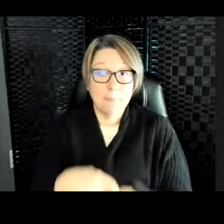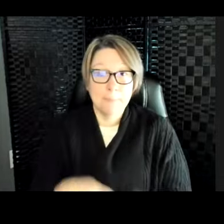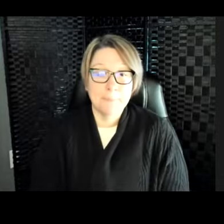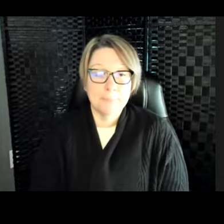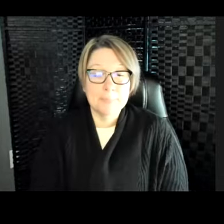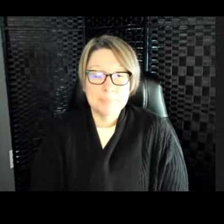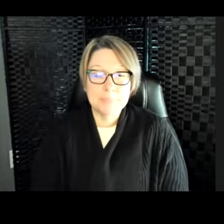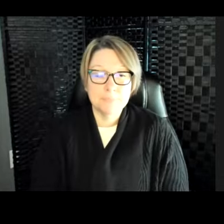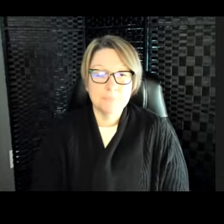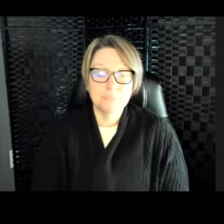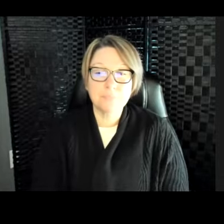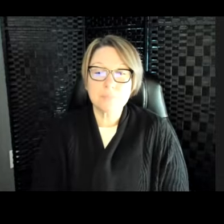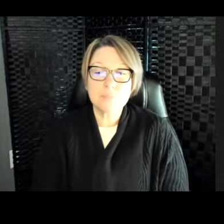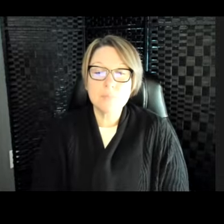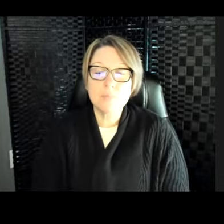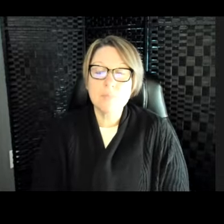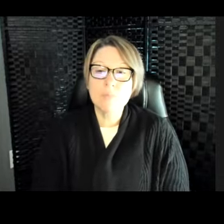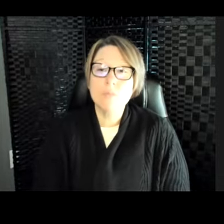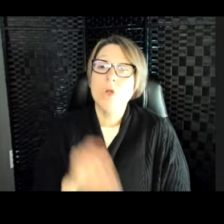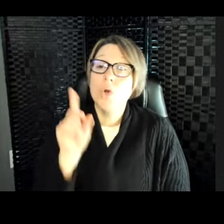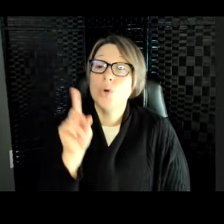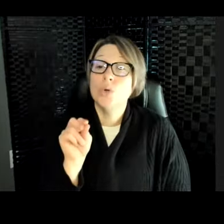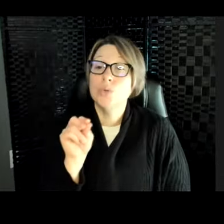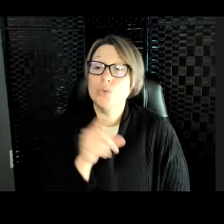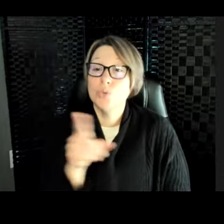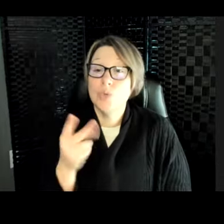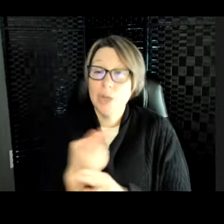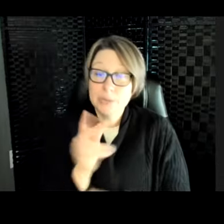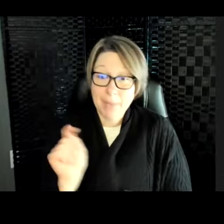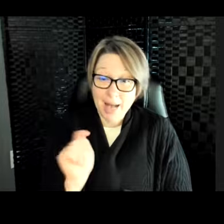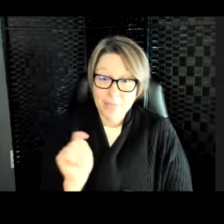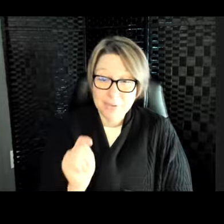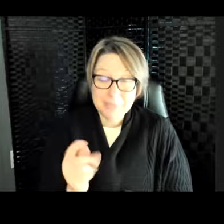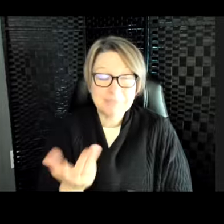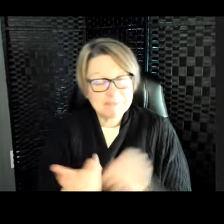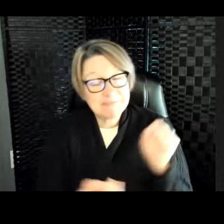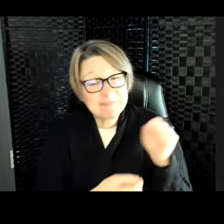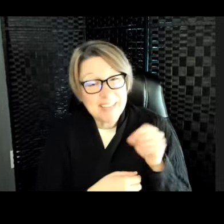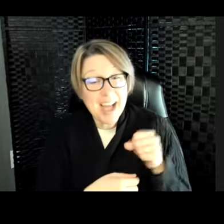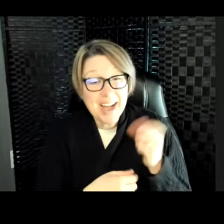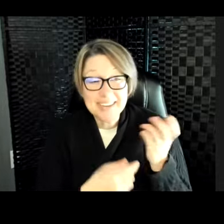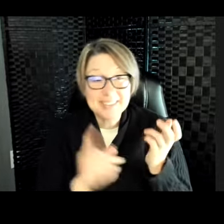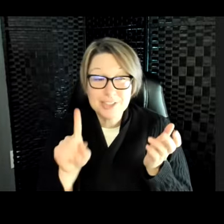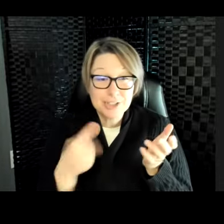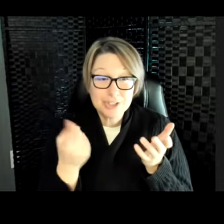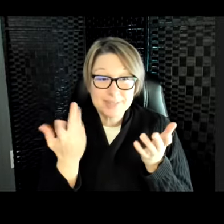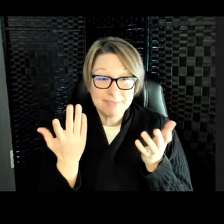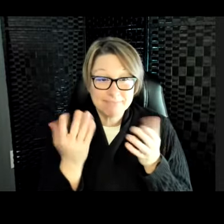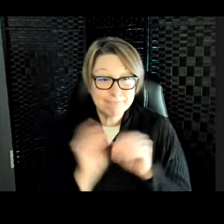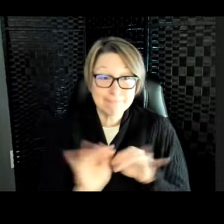Heath asked, do they use the bathroom? Well, they do. They will just go in the water. They don't really have